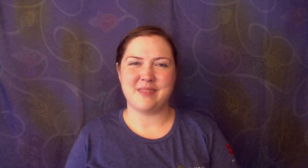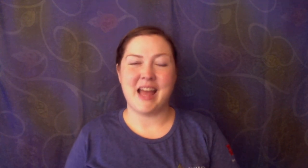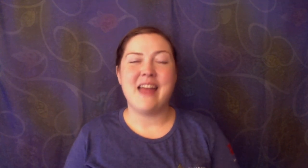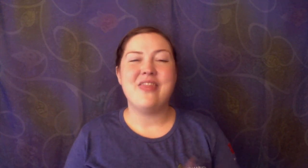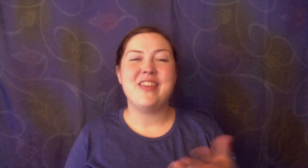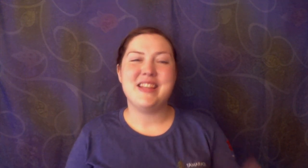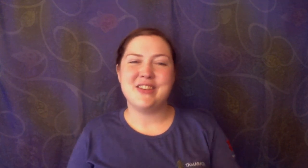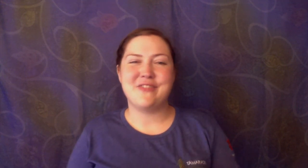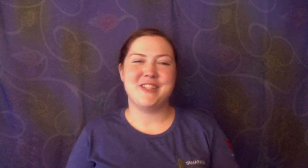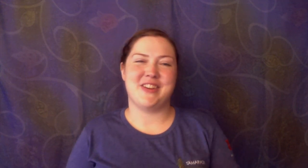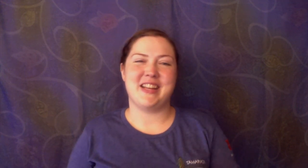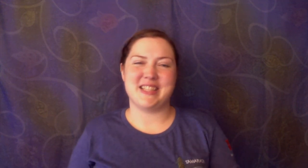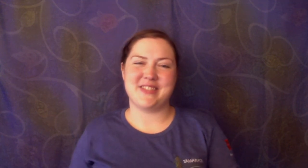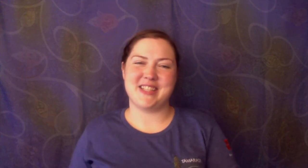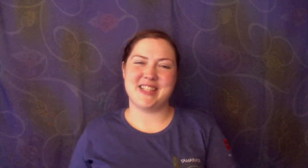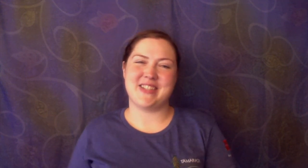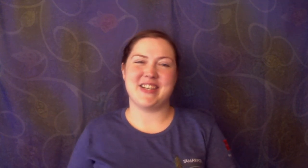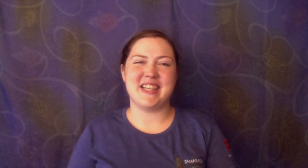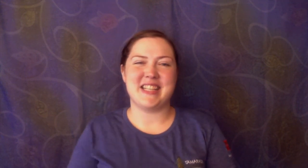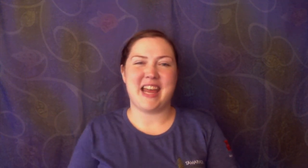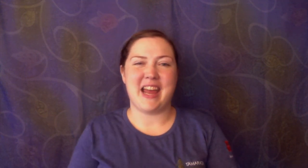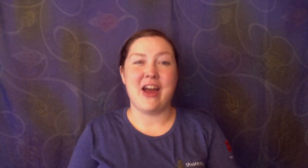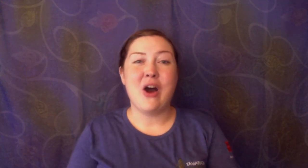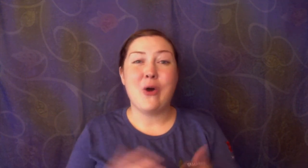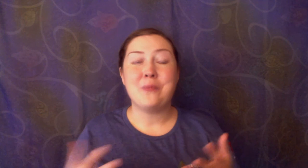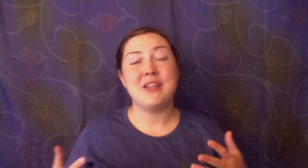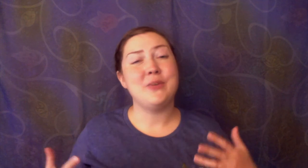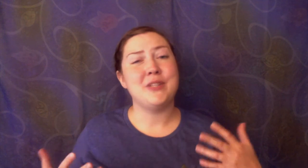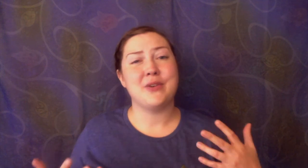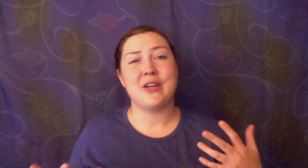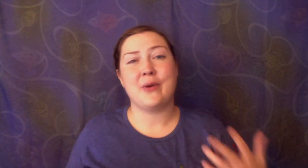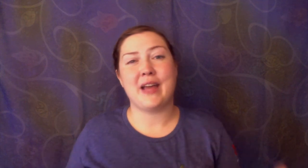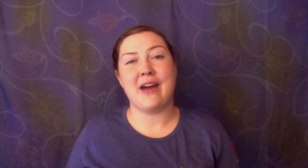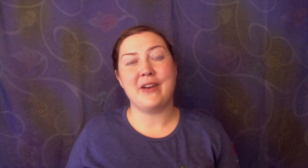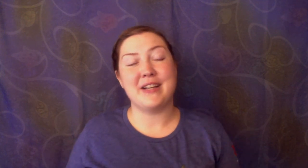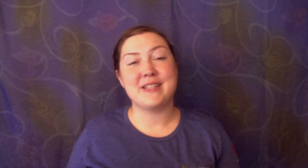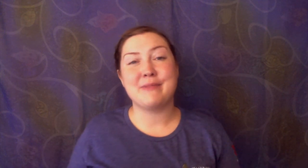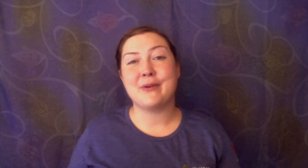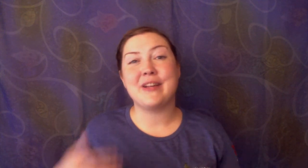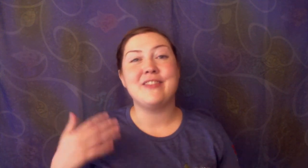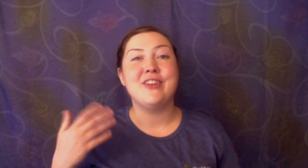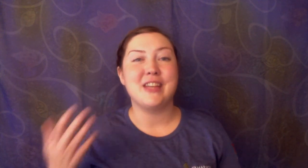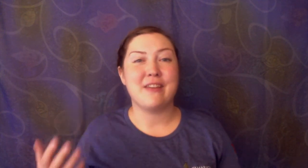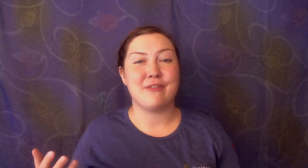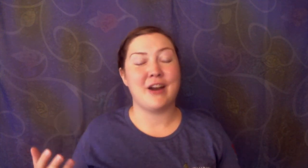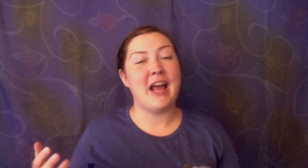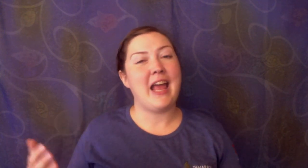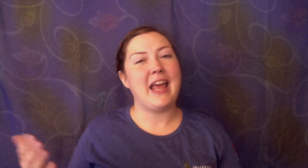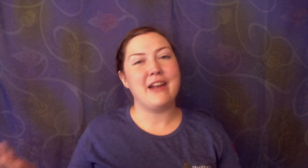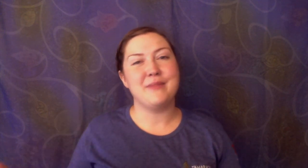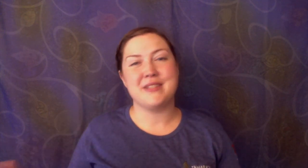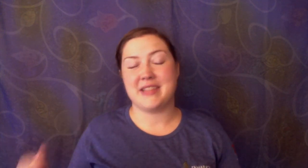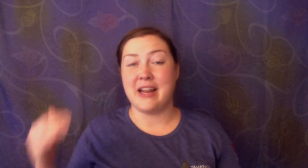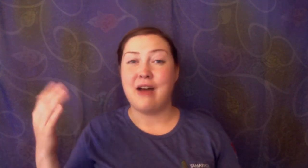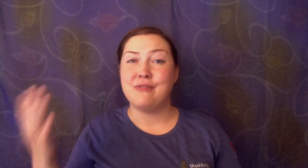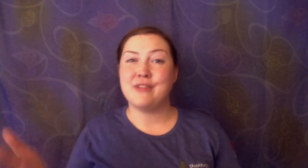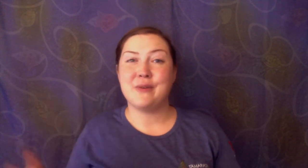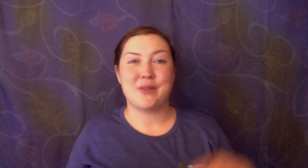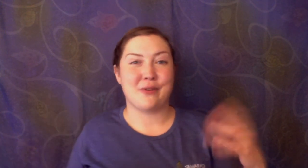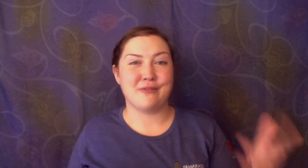Thank you for joining us for a story today. I hope that you enjoy going out and exploring, looking for animals that float or fly